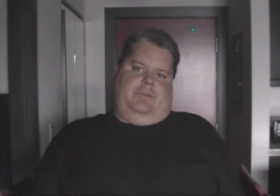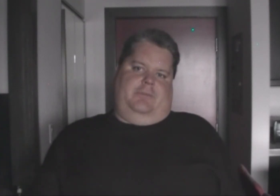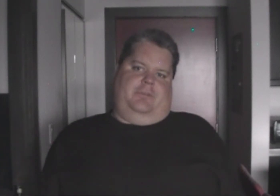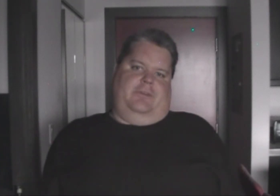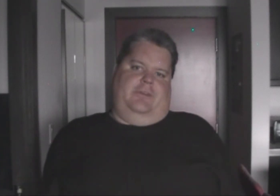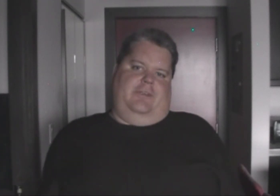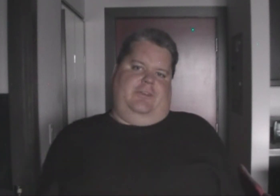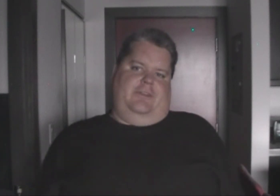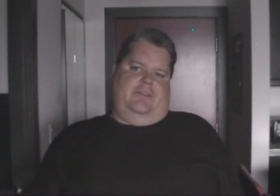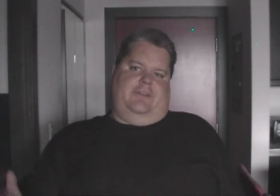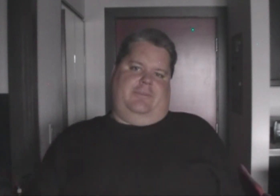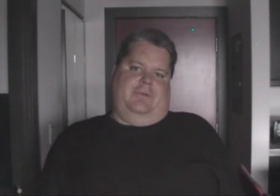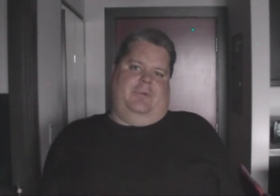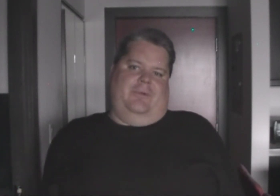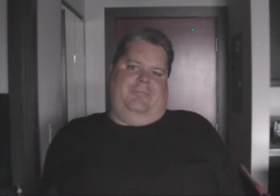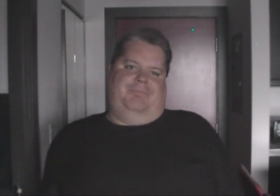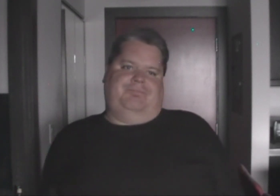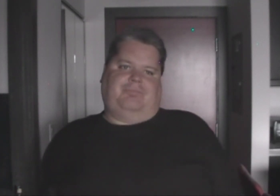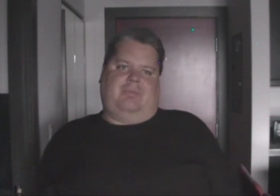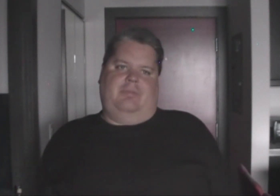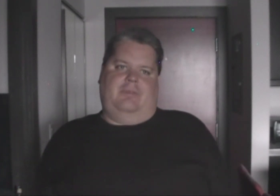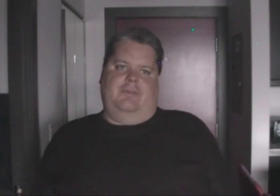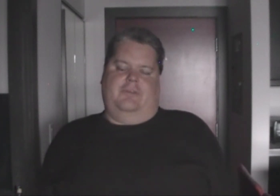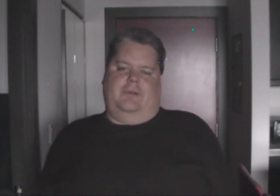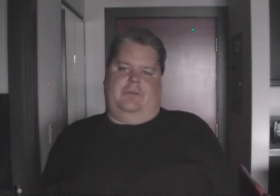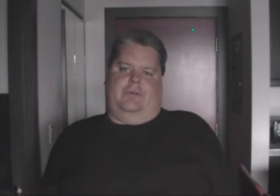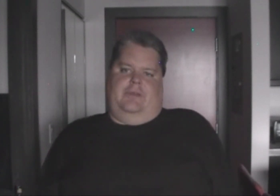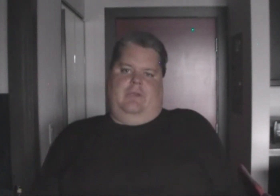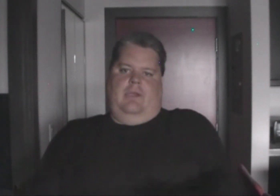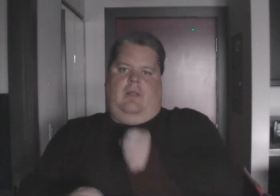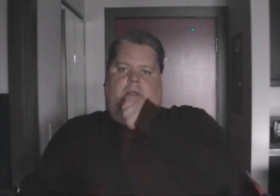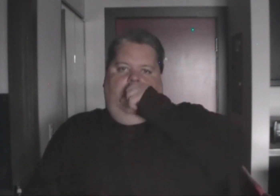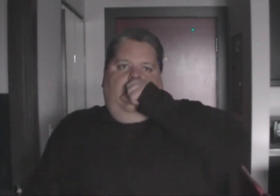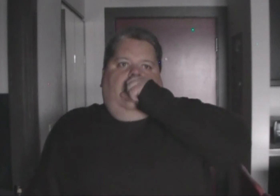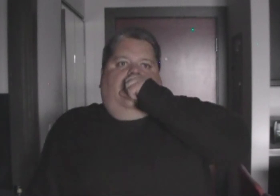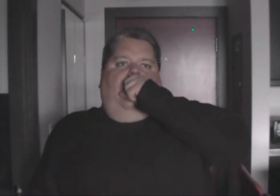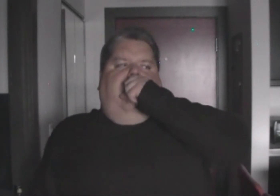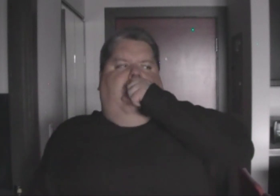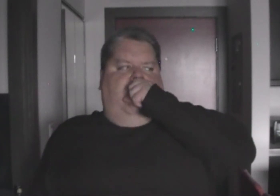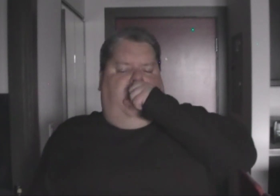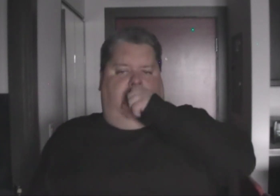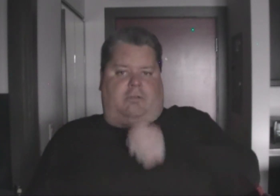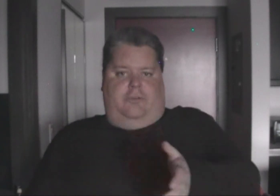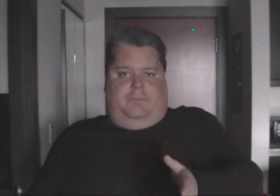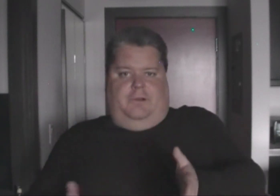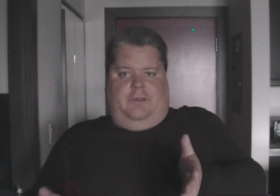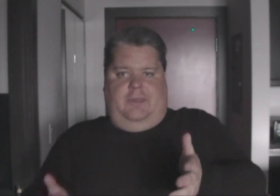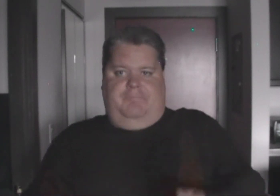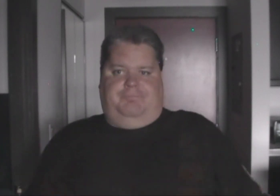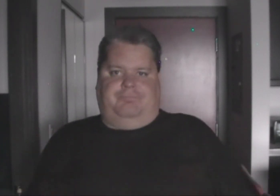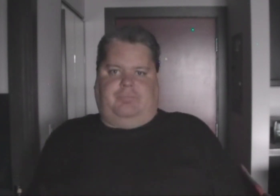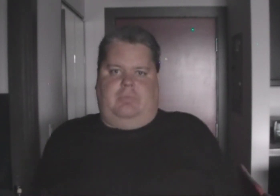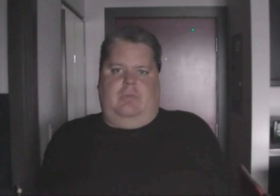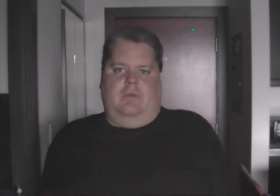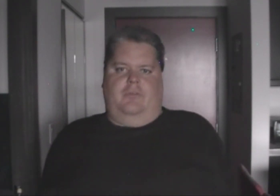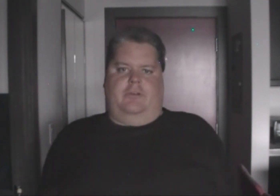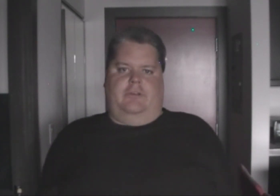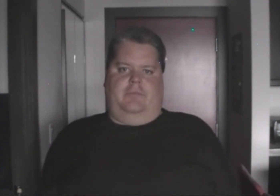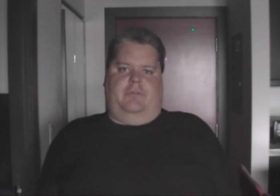Series, and then Tecmo Bowl. So, that was a great football game, before it's time, before